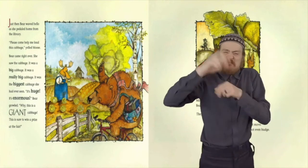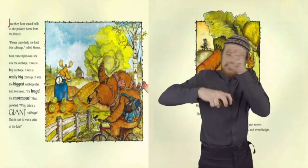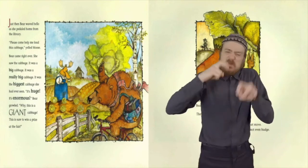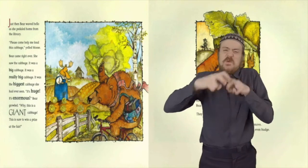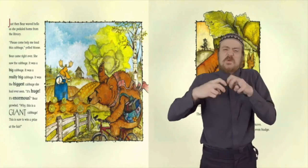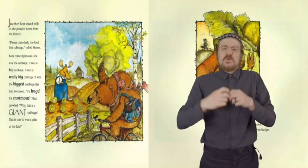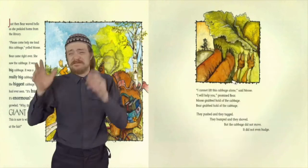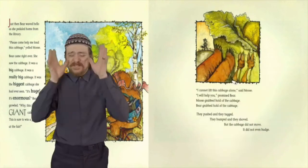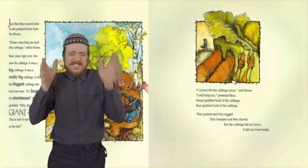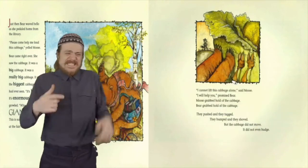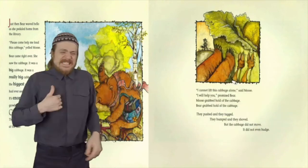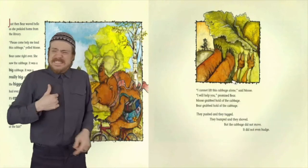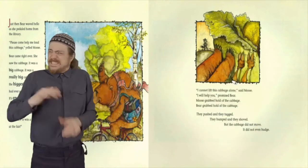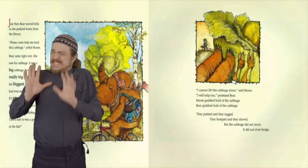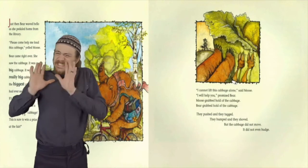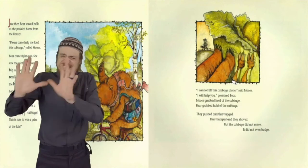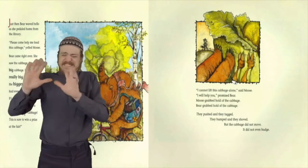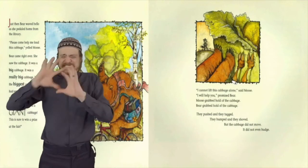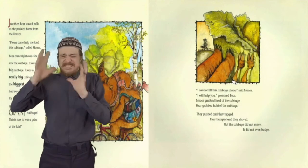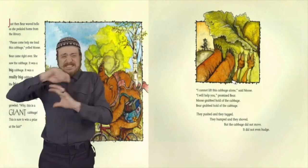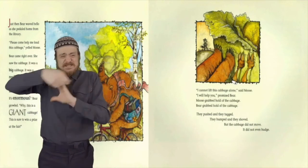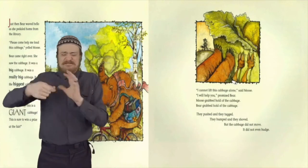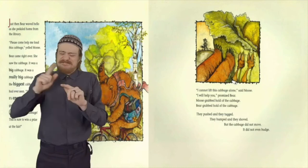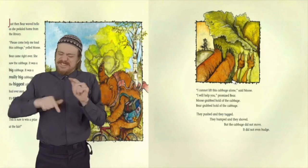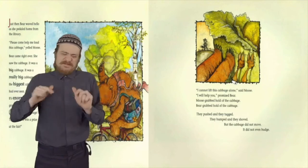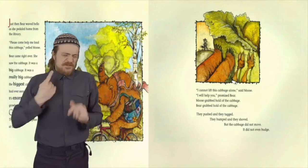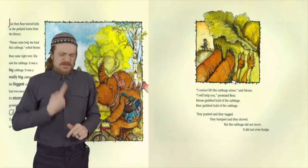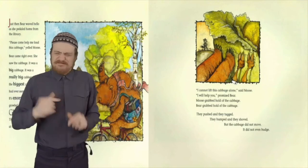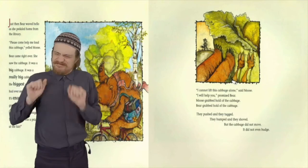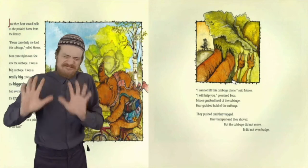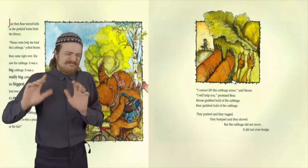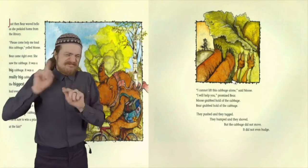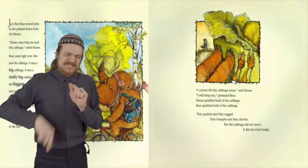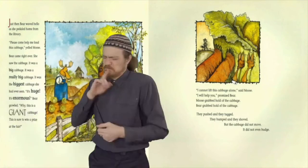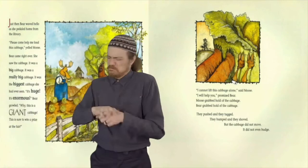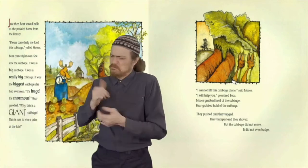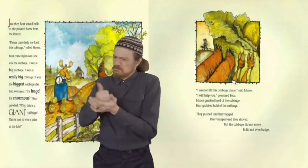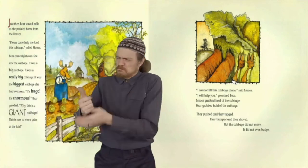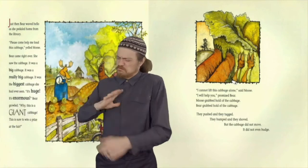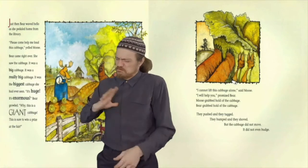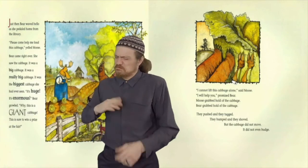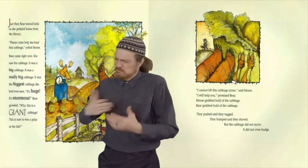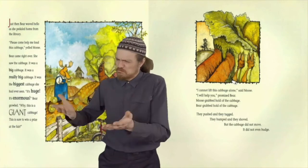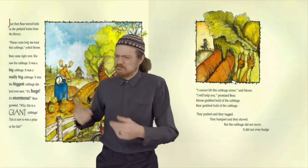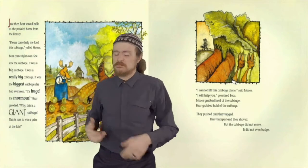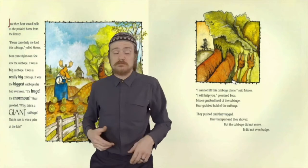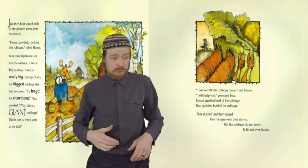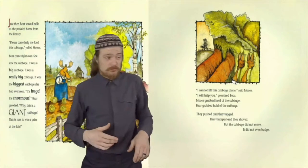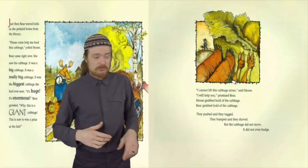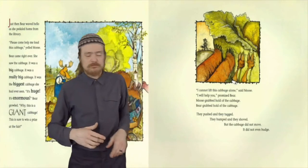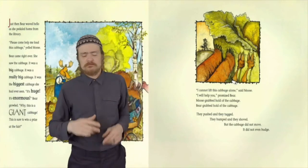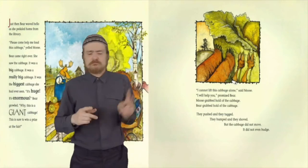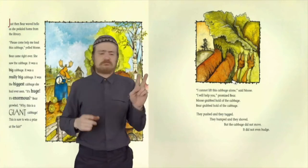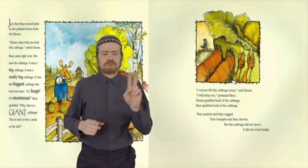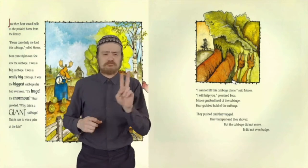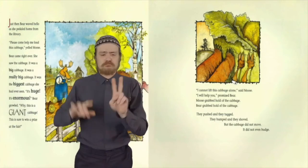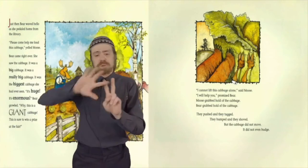Why, this is a giant cabbage. This is sure to win a prize at the fair. I cannot lift this cabbage